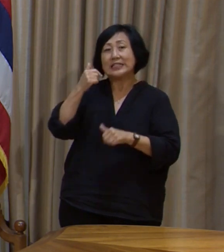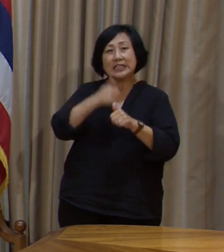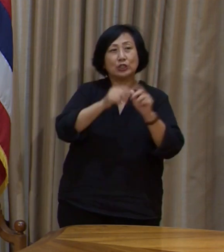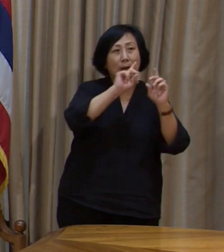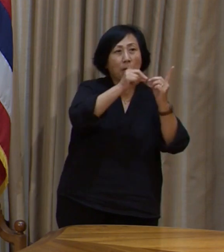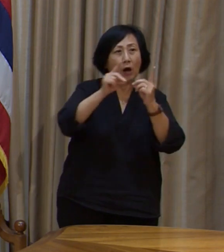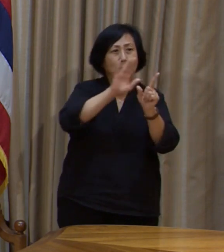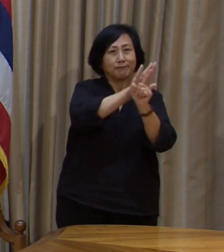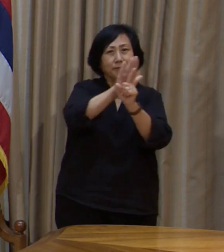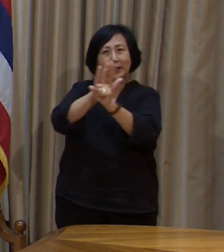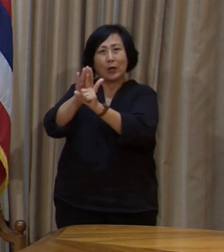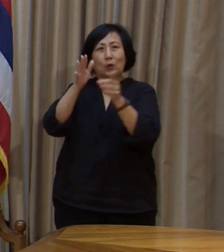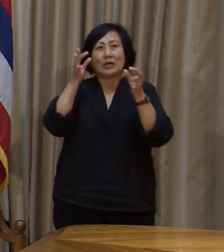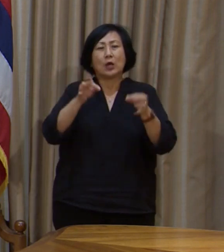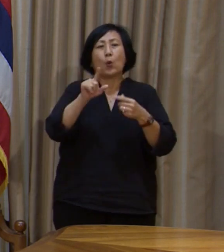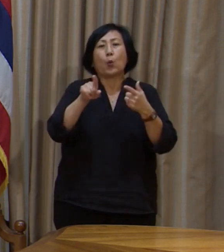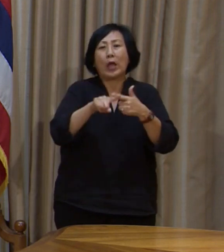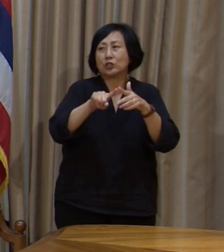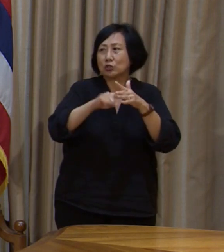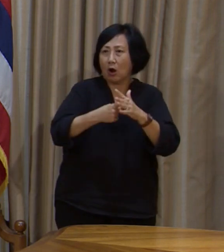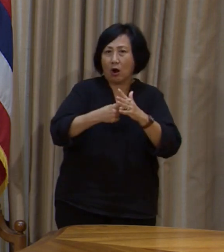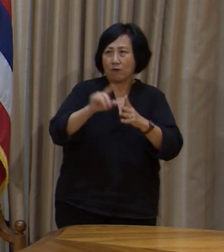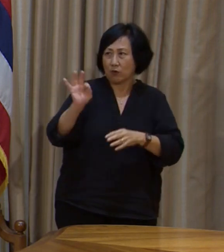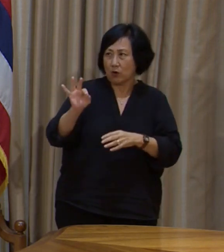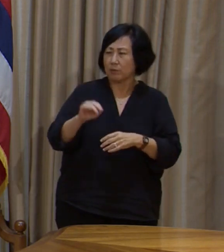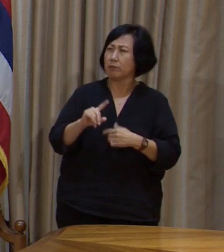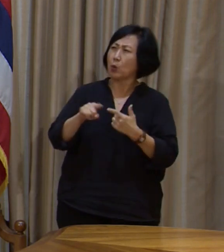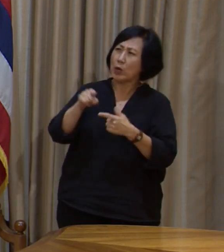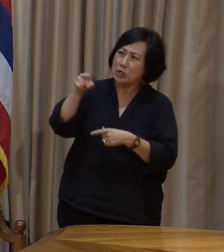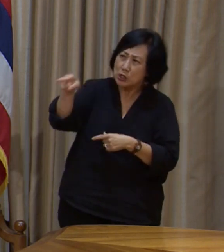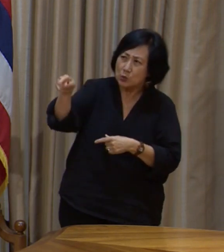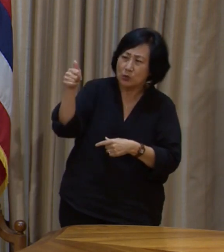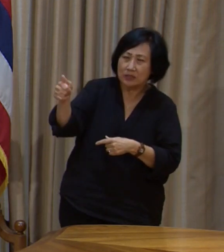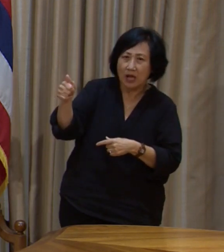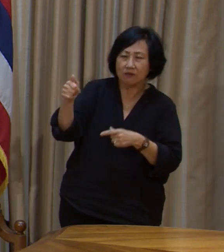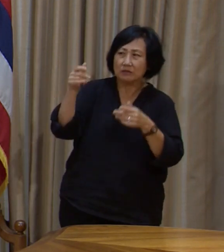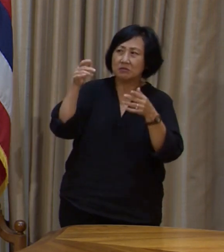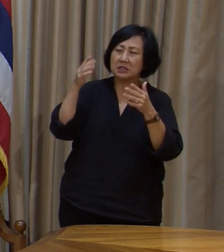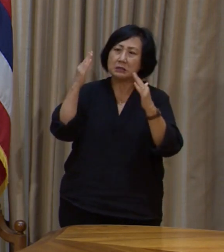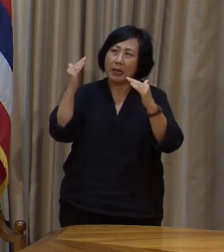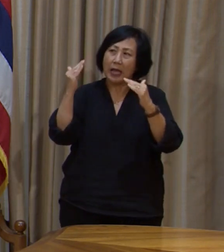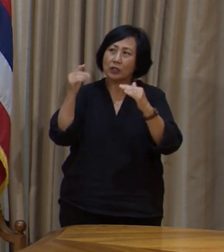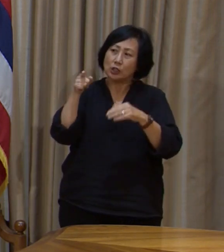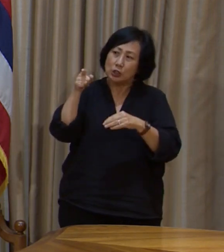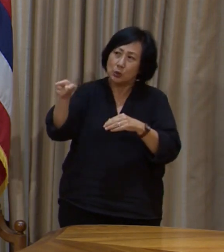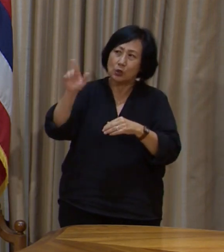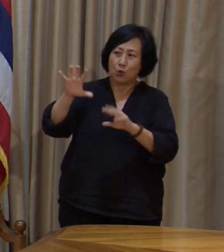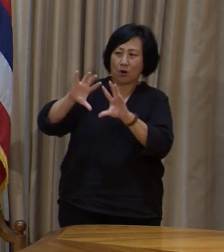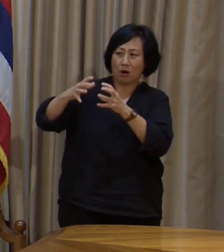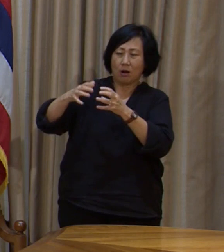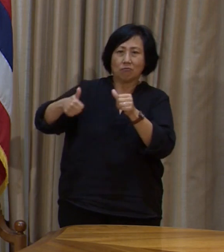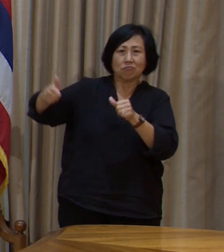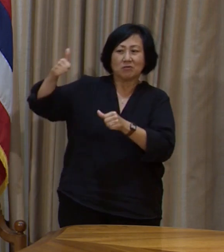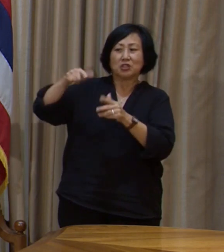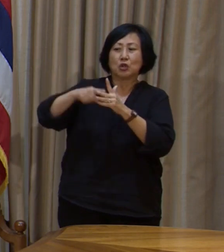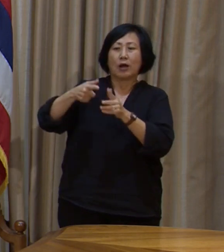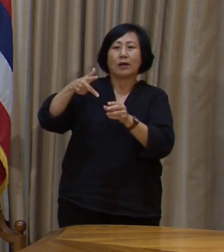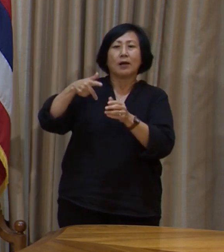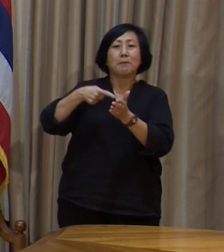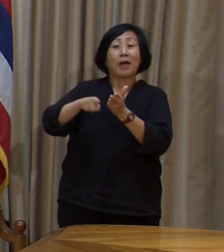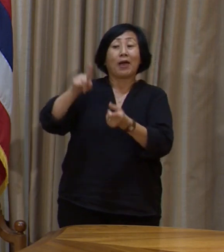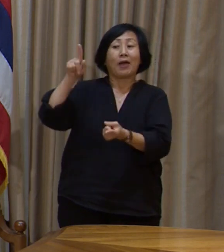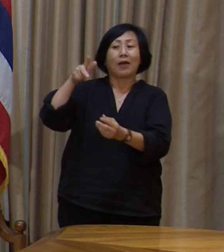when the furloughs begin. But when do you anticipate the start of you and your cabinet's pay cut starting?